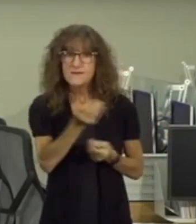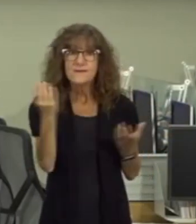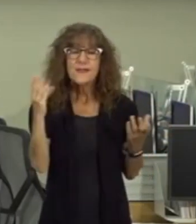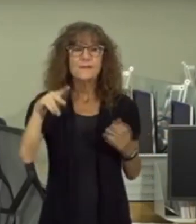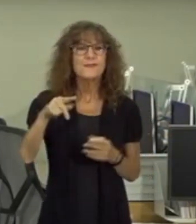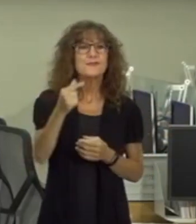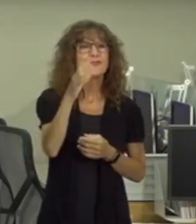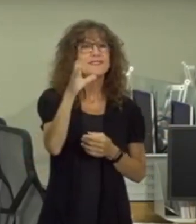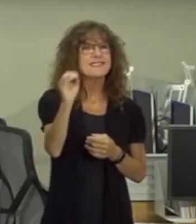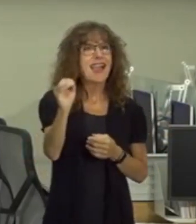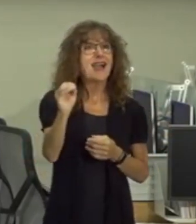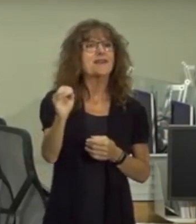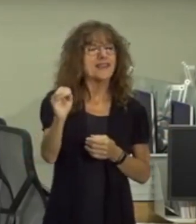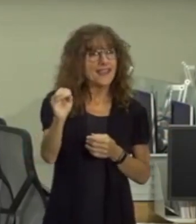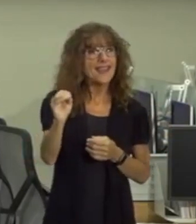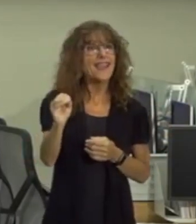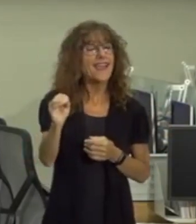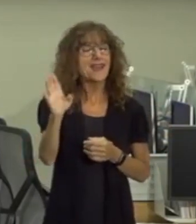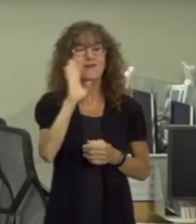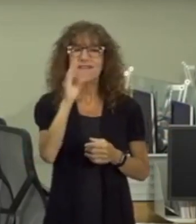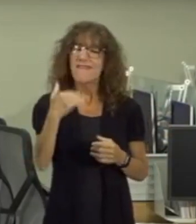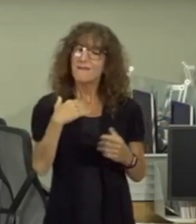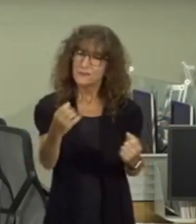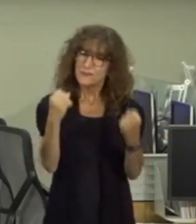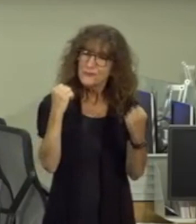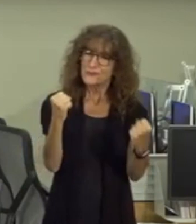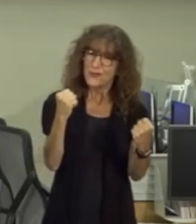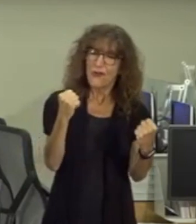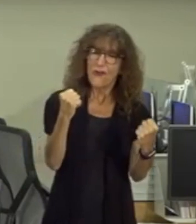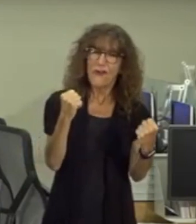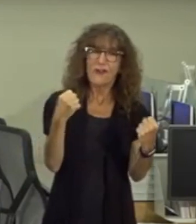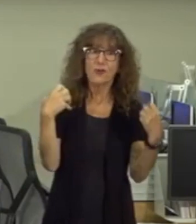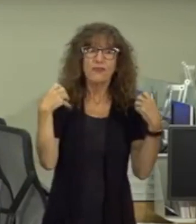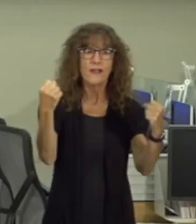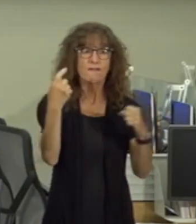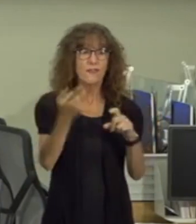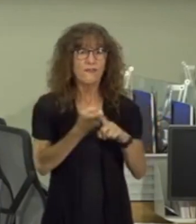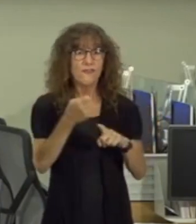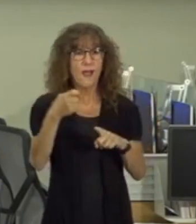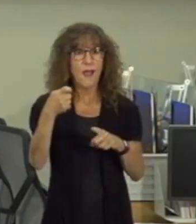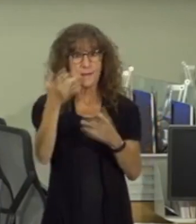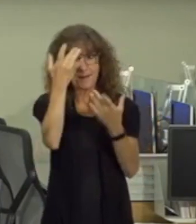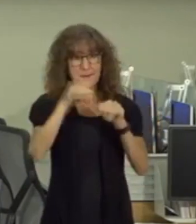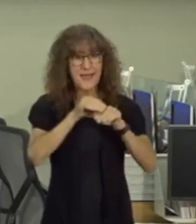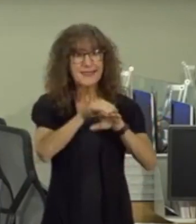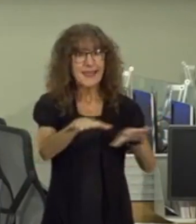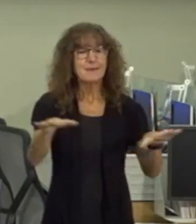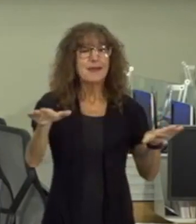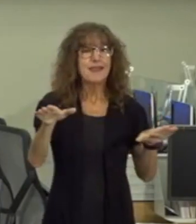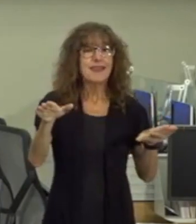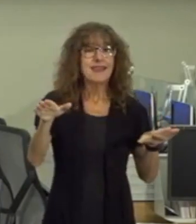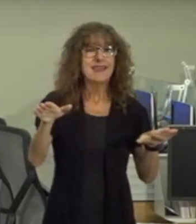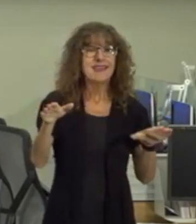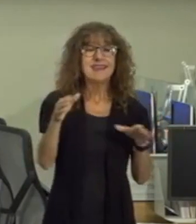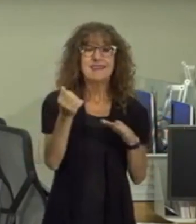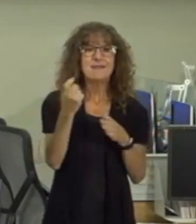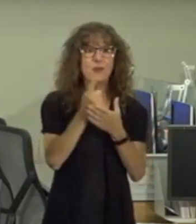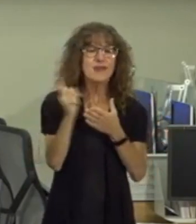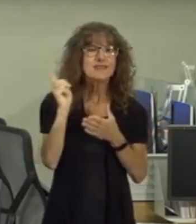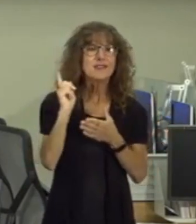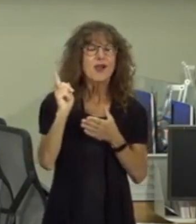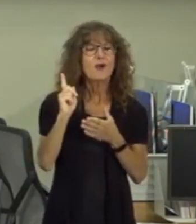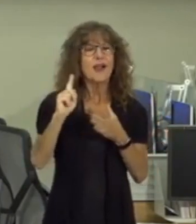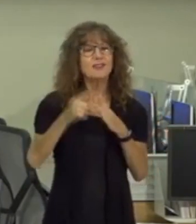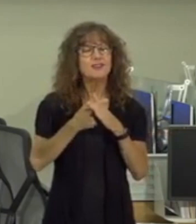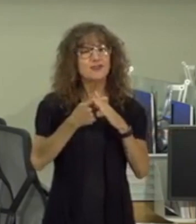georgia's county is well positioned for a strong recovery from this pandemic several weeks ago I started the prince georgia's county